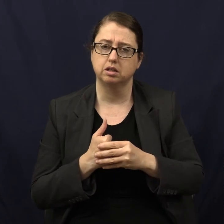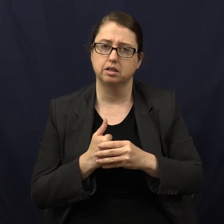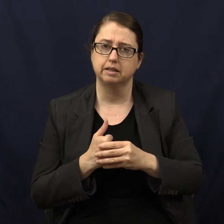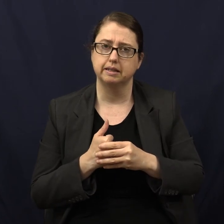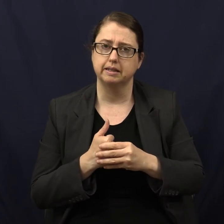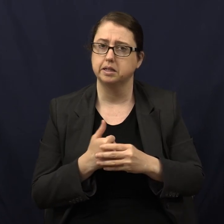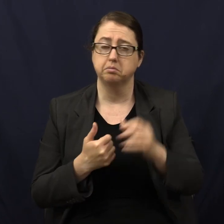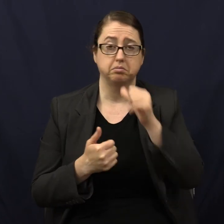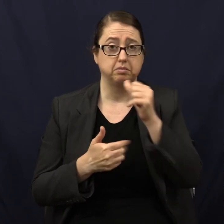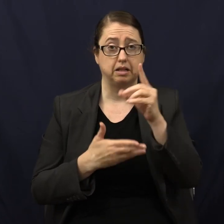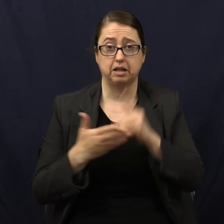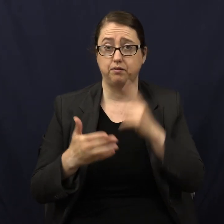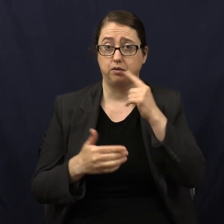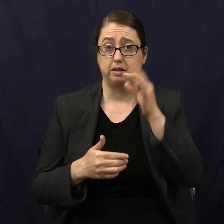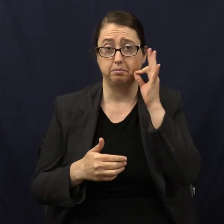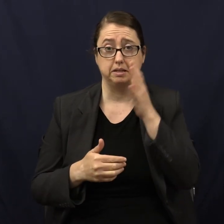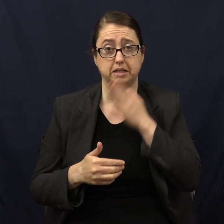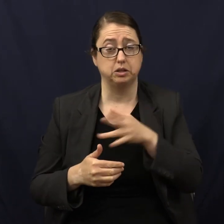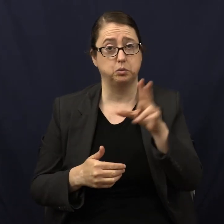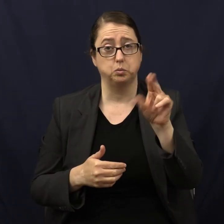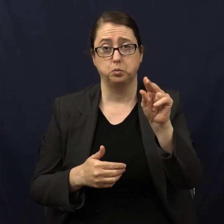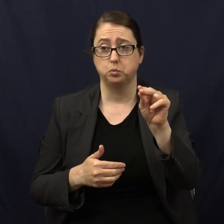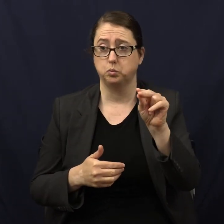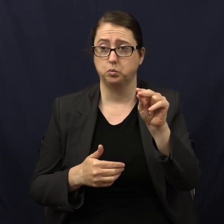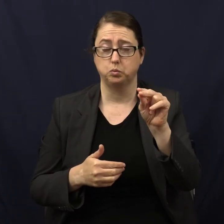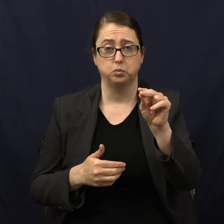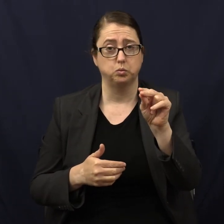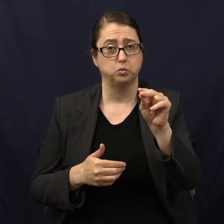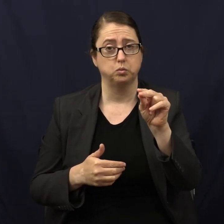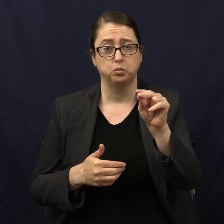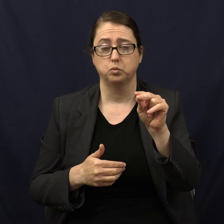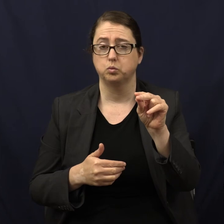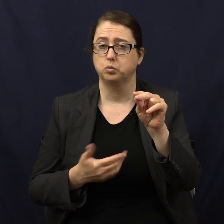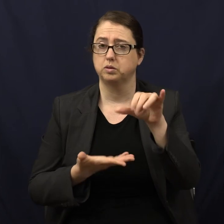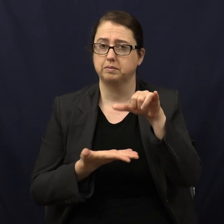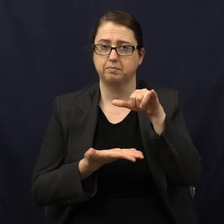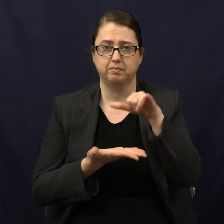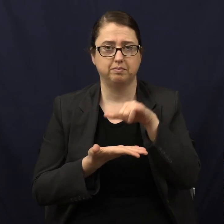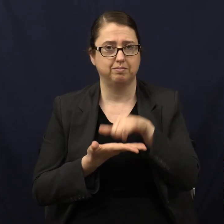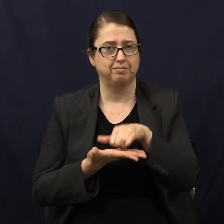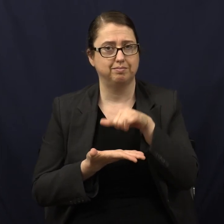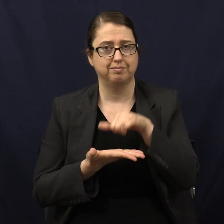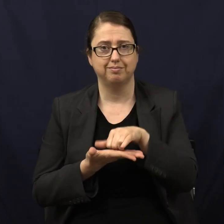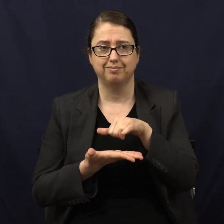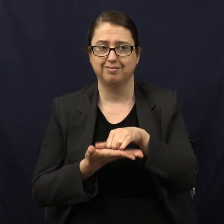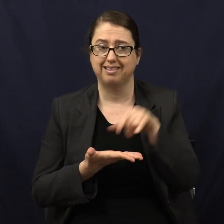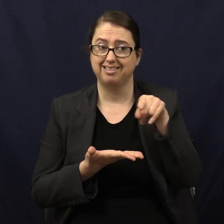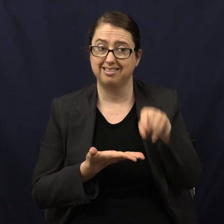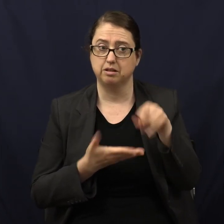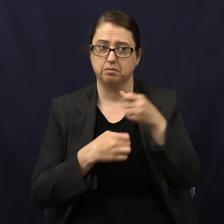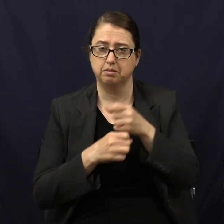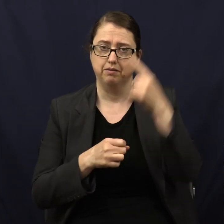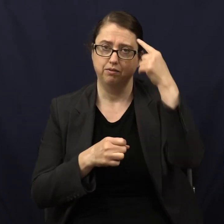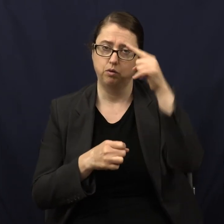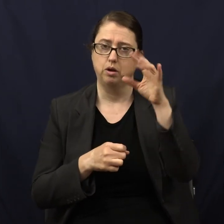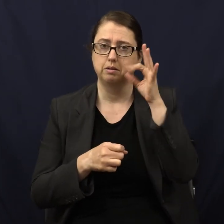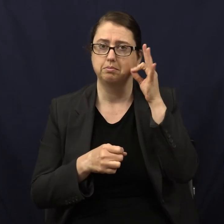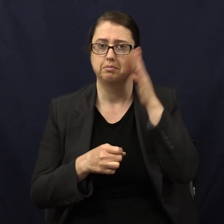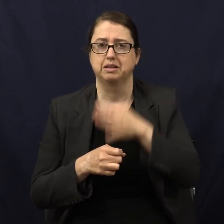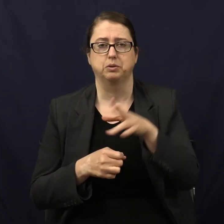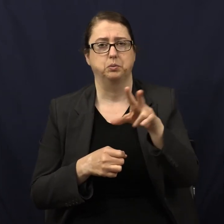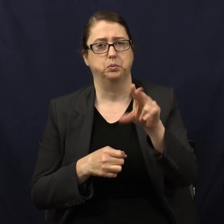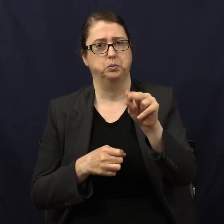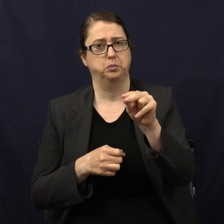It's not designed for the bee. I'll tell you that right now. There's no way you can argue that this is designed for the bee. You can't.